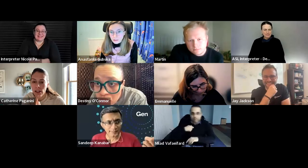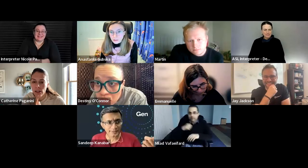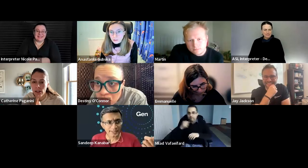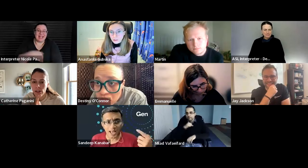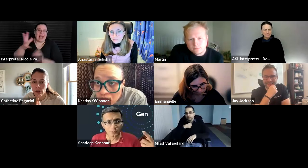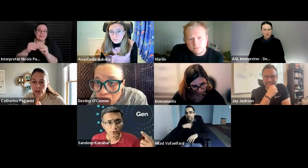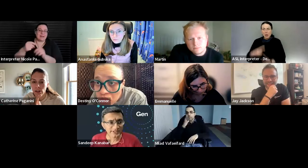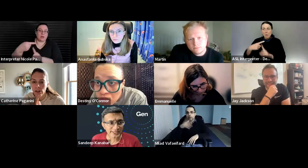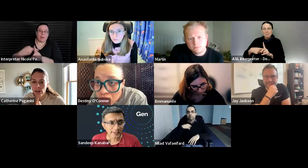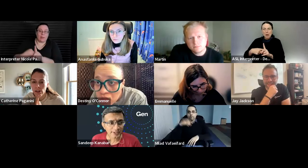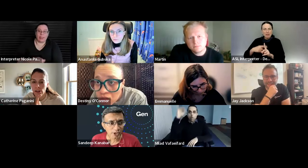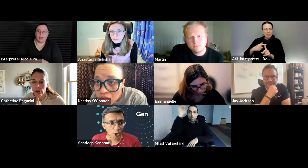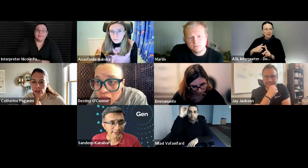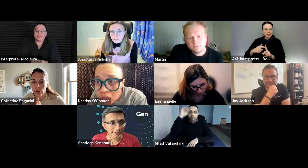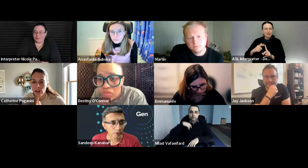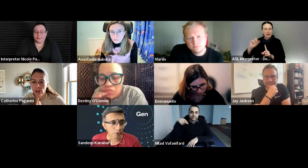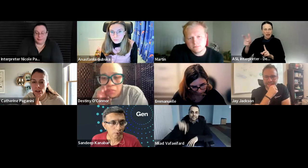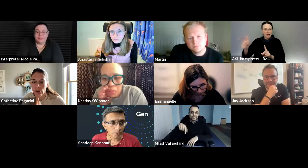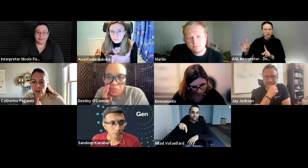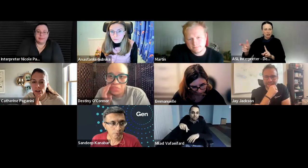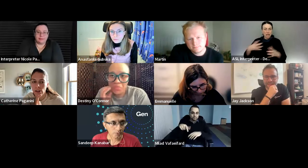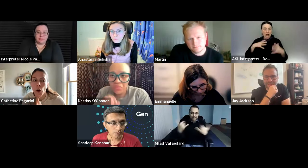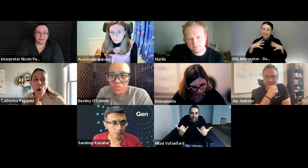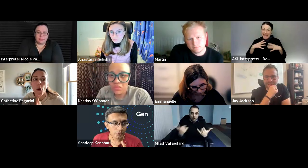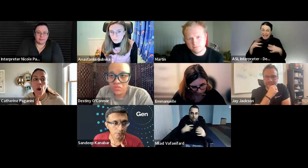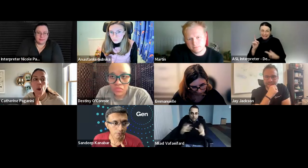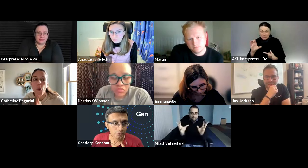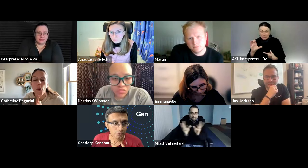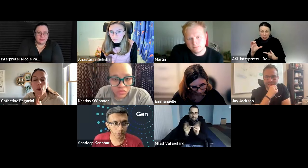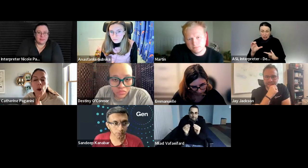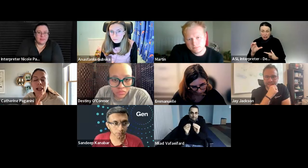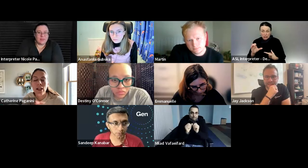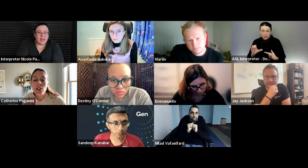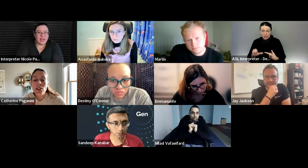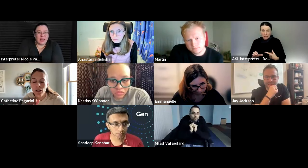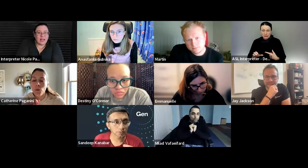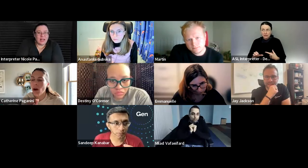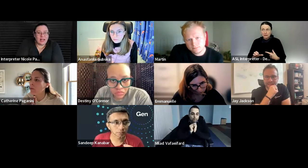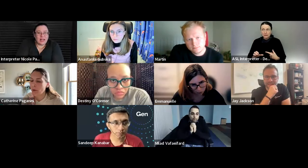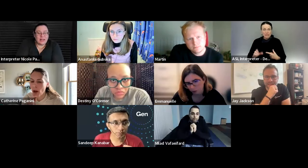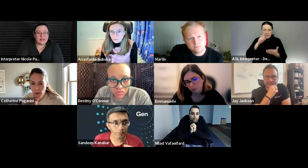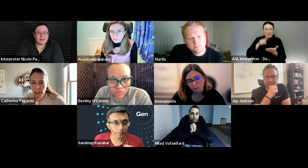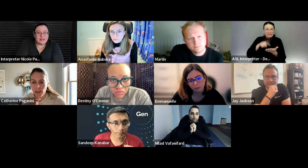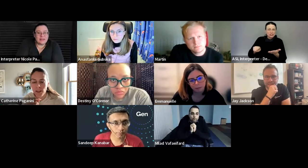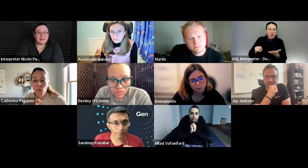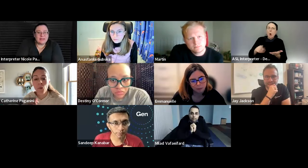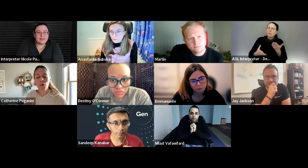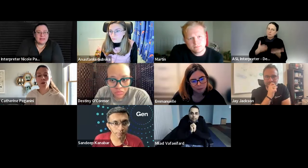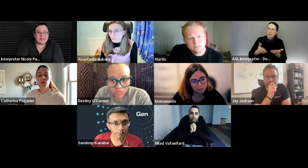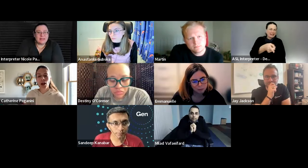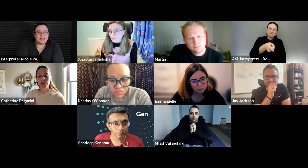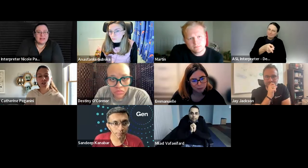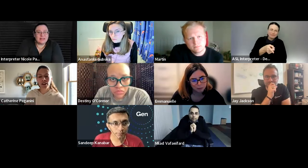the last week of december is a holiday no oh oh let me check oh probably